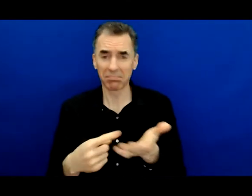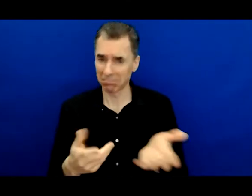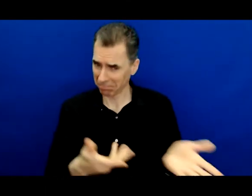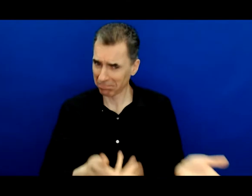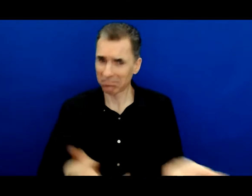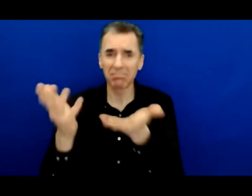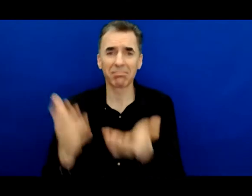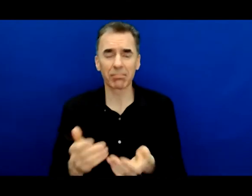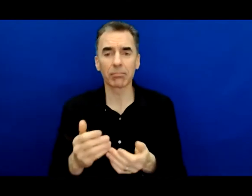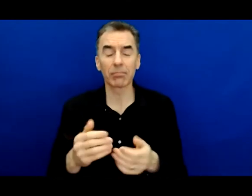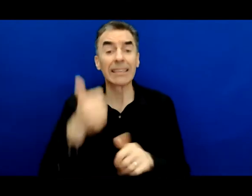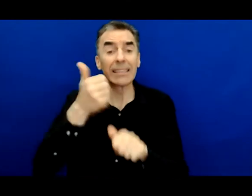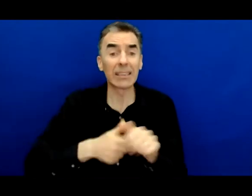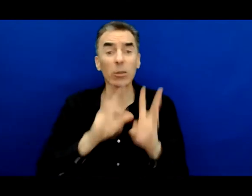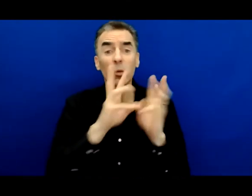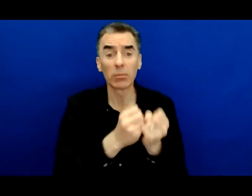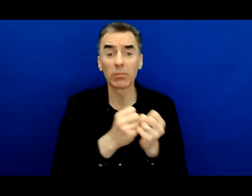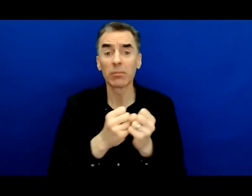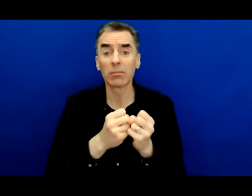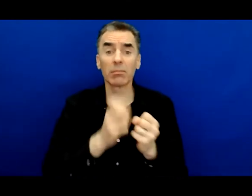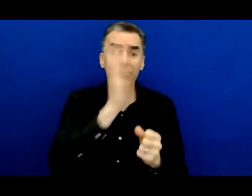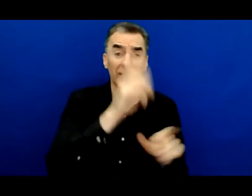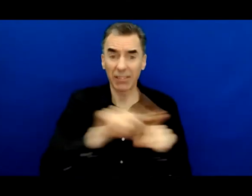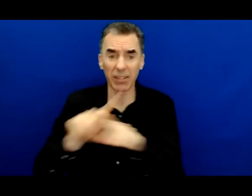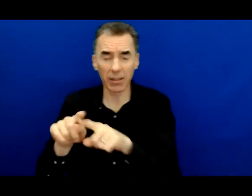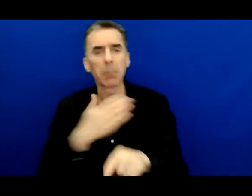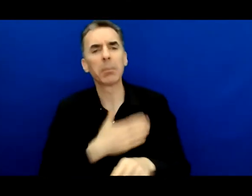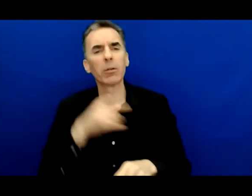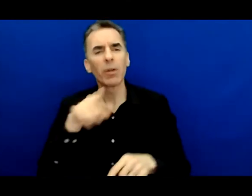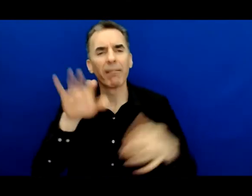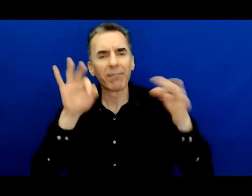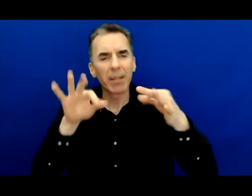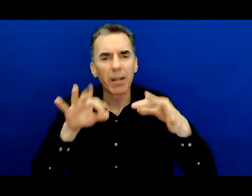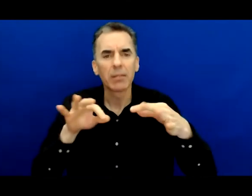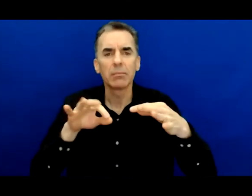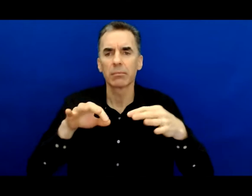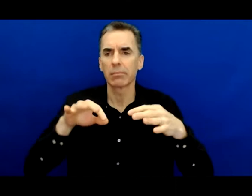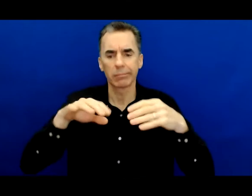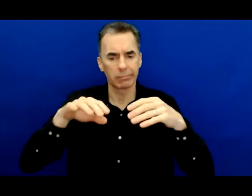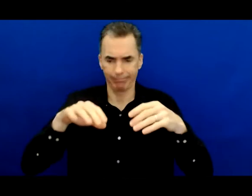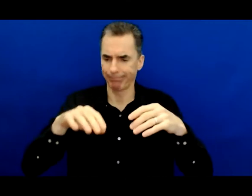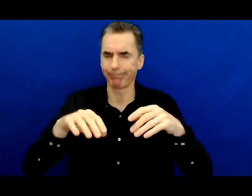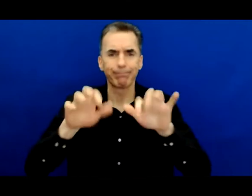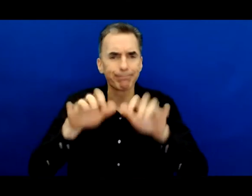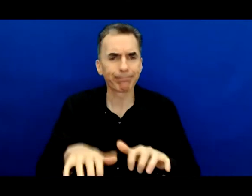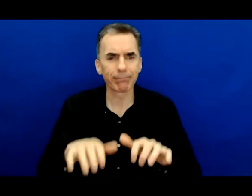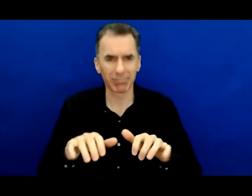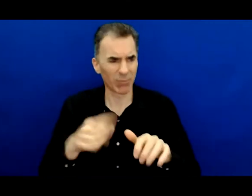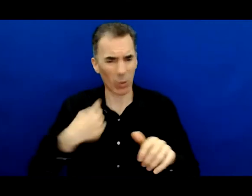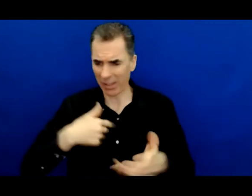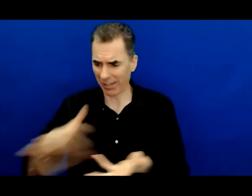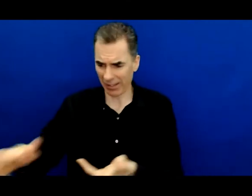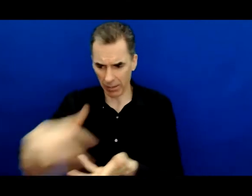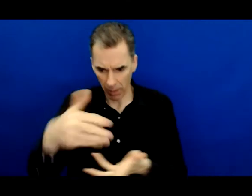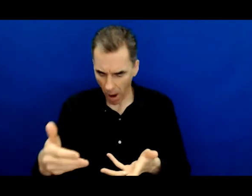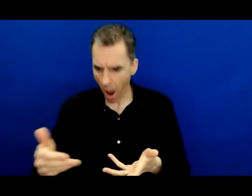process, please participate in the evaluation. And give, you know, give us some feedback. All feedback is good feedback for